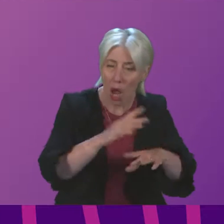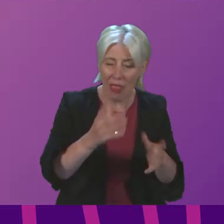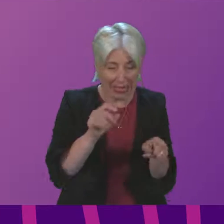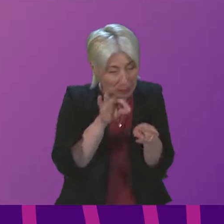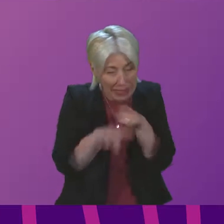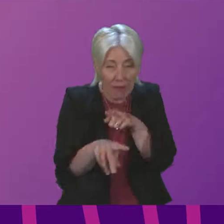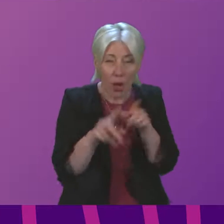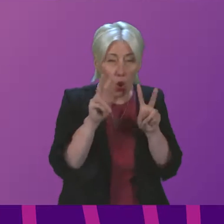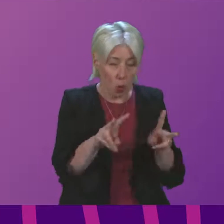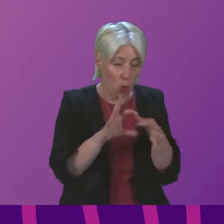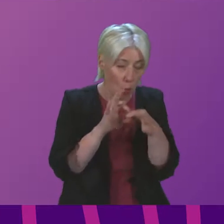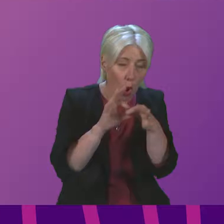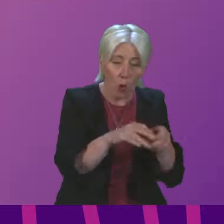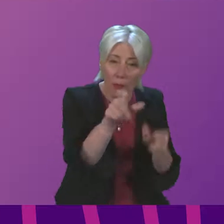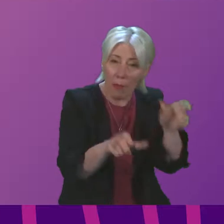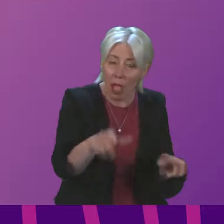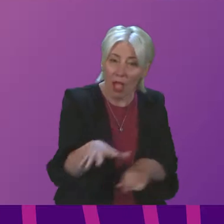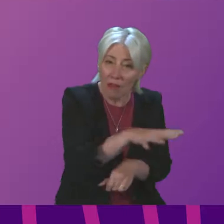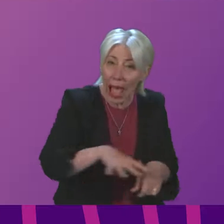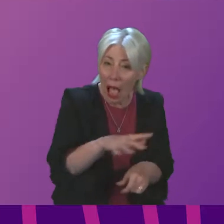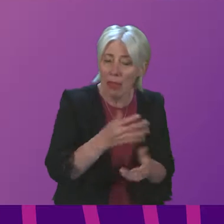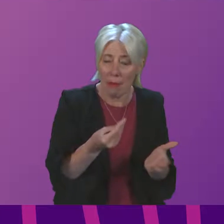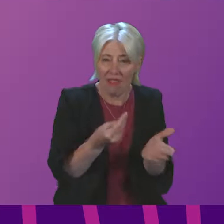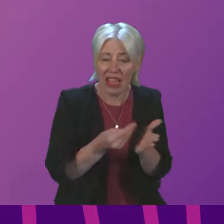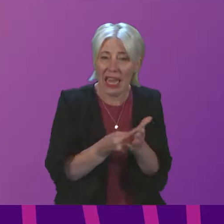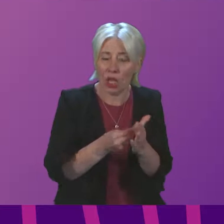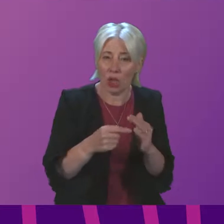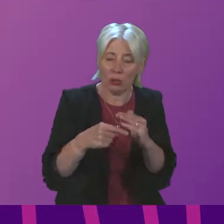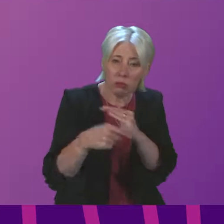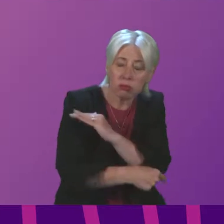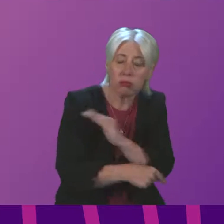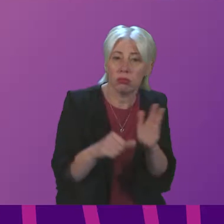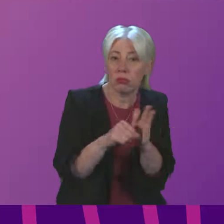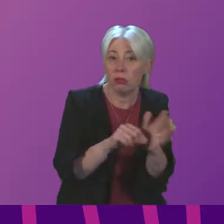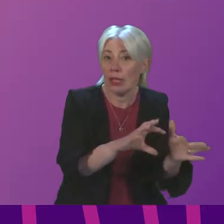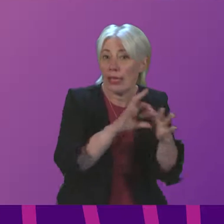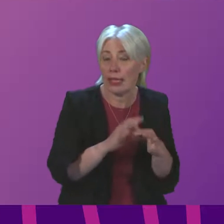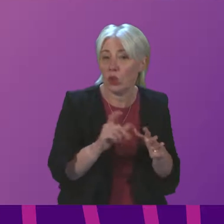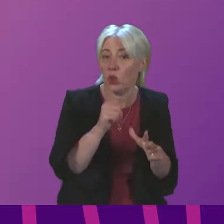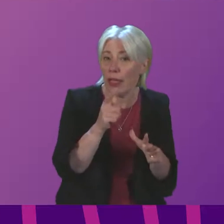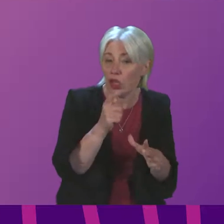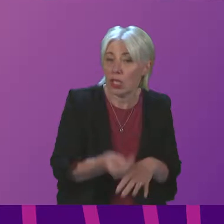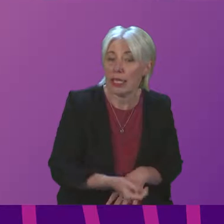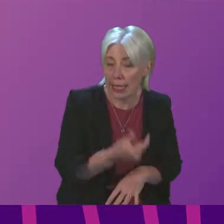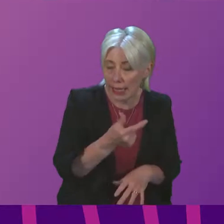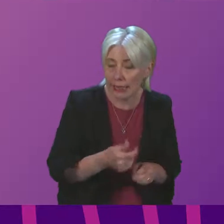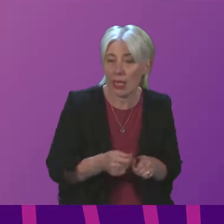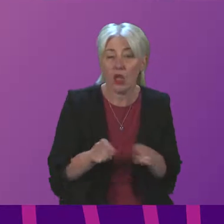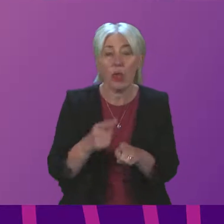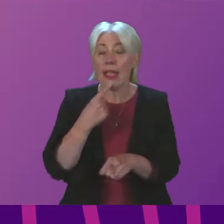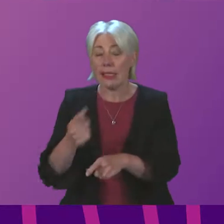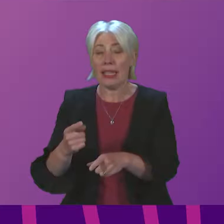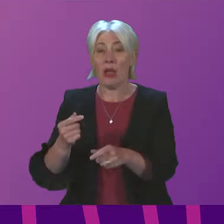with individuals and families who are experiencing these financial difficulties. In relation to the public energy company, as we said in our